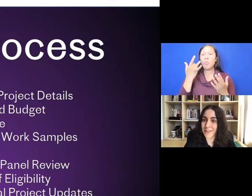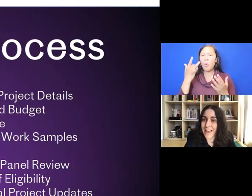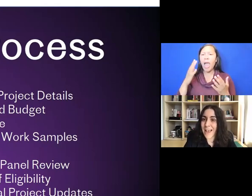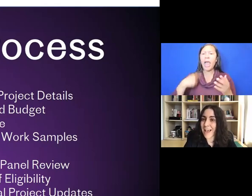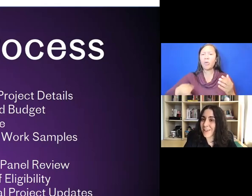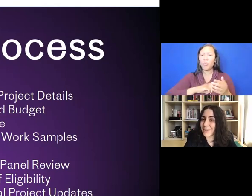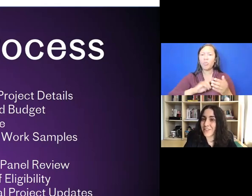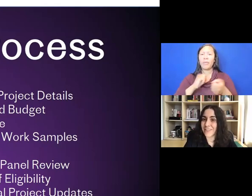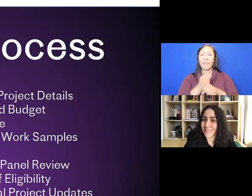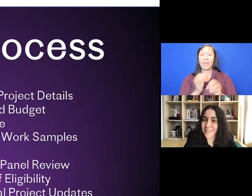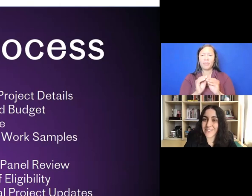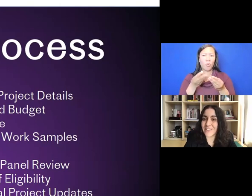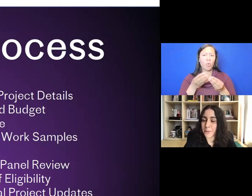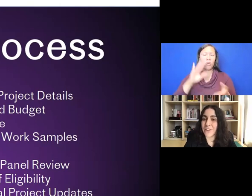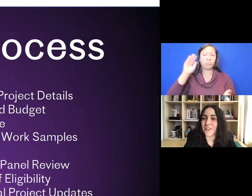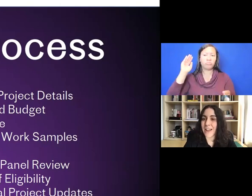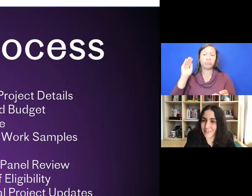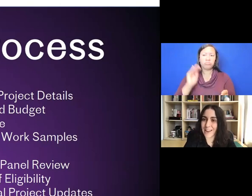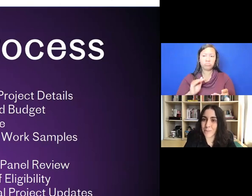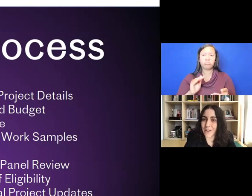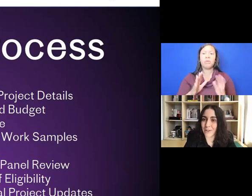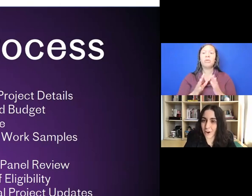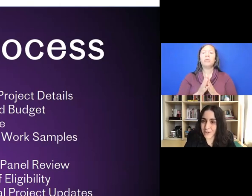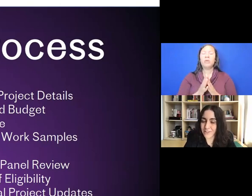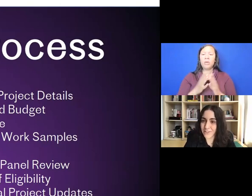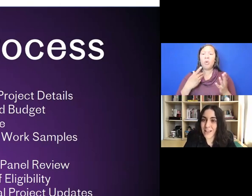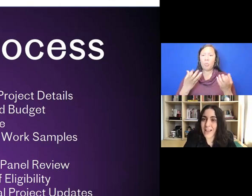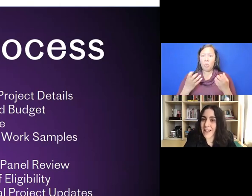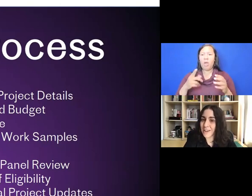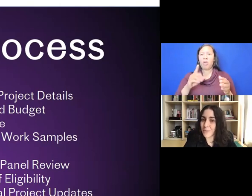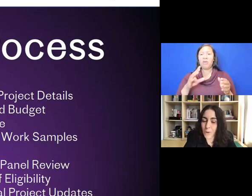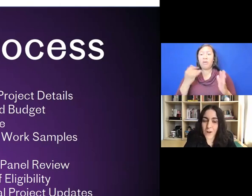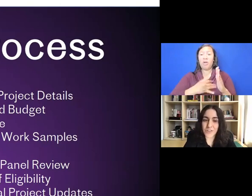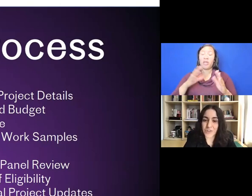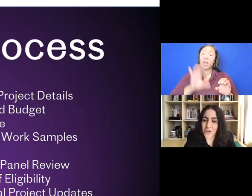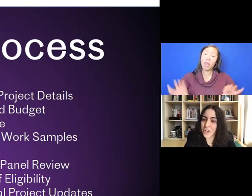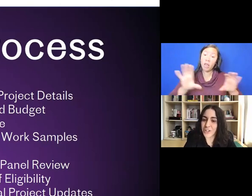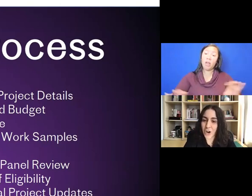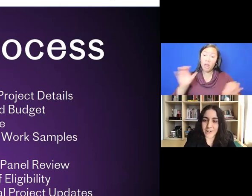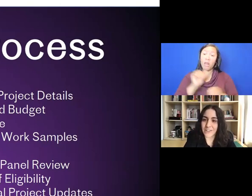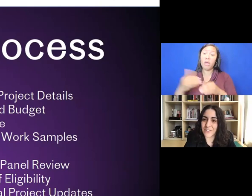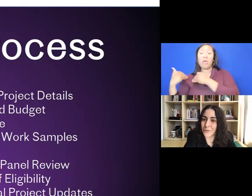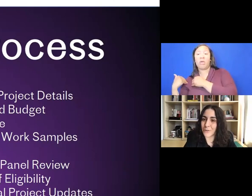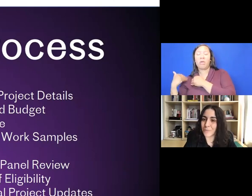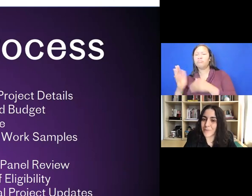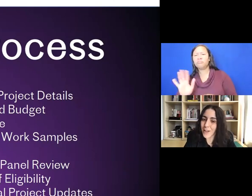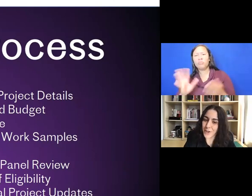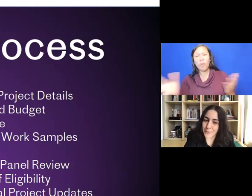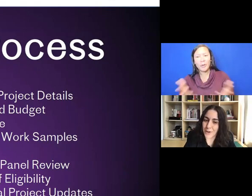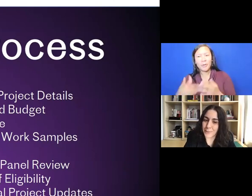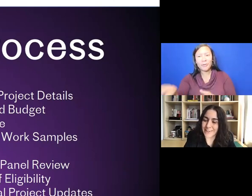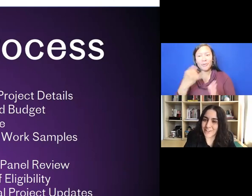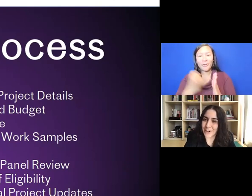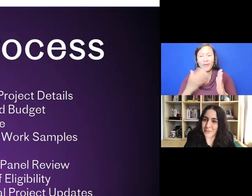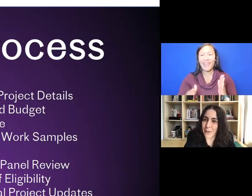to be as least a burden as it can be on artists, and we want to encourage artists who have not thought